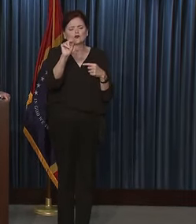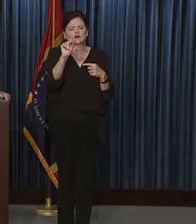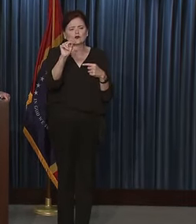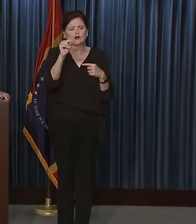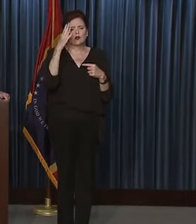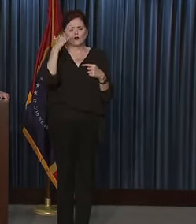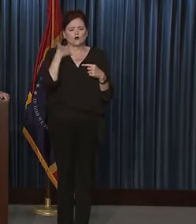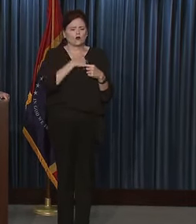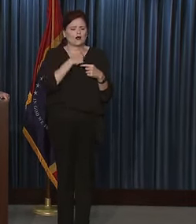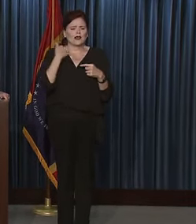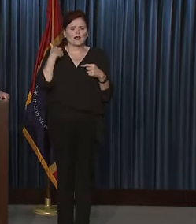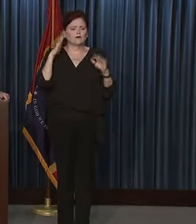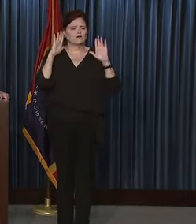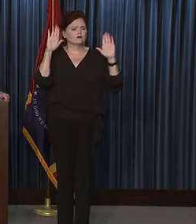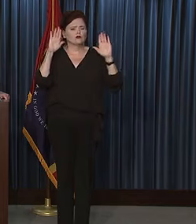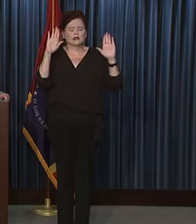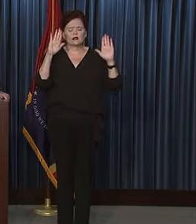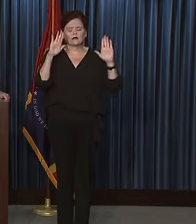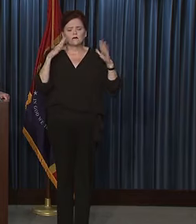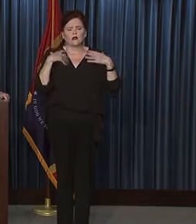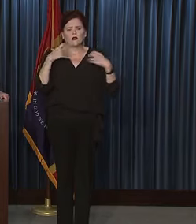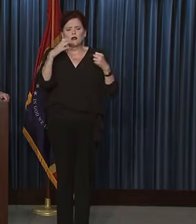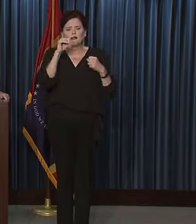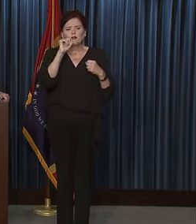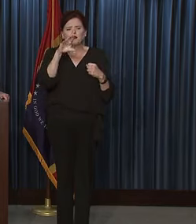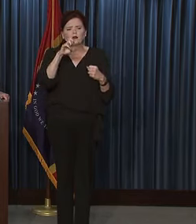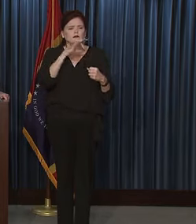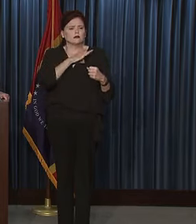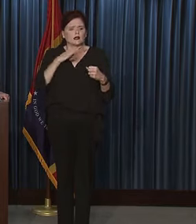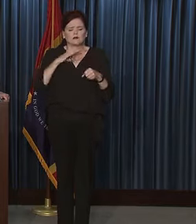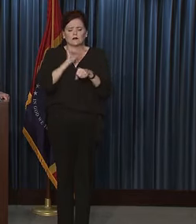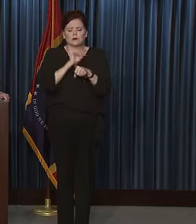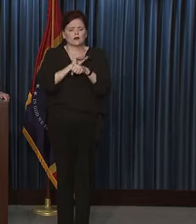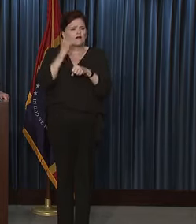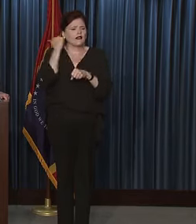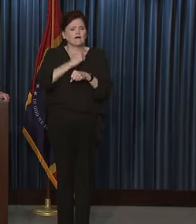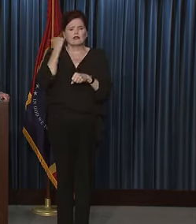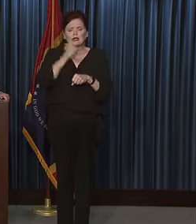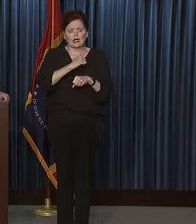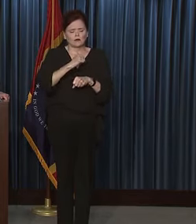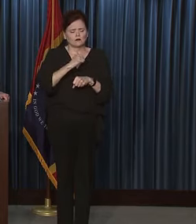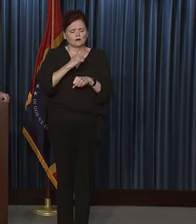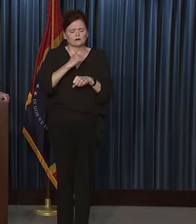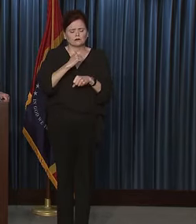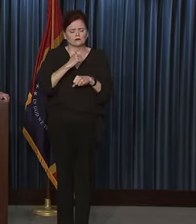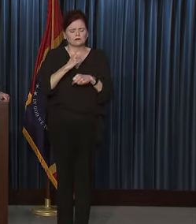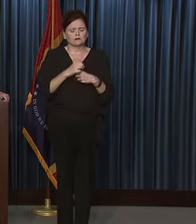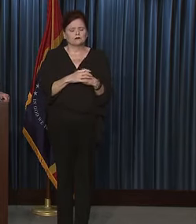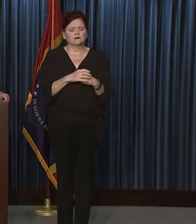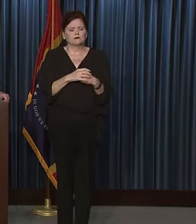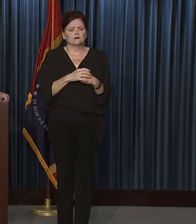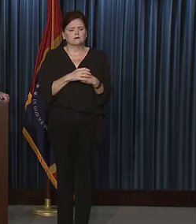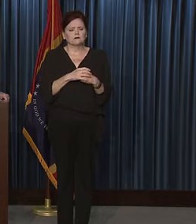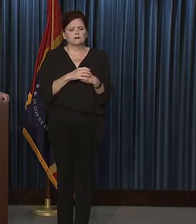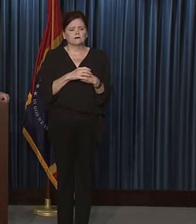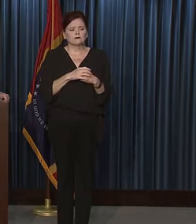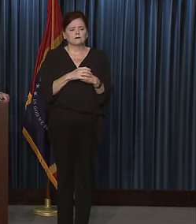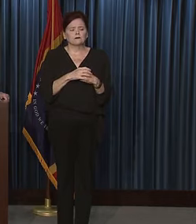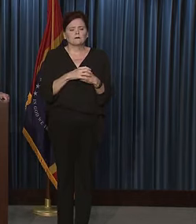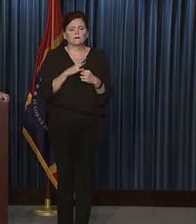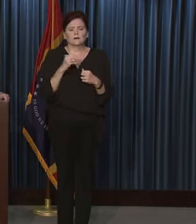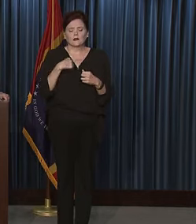great health care workers that are working every single day. And quite frankly, I really